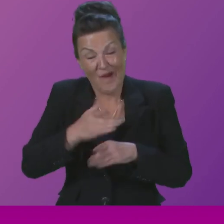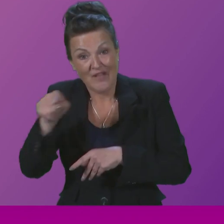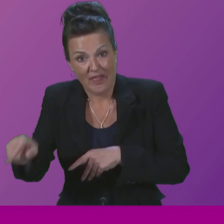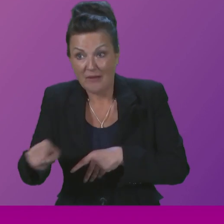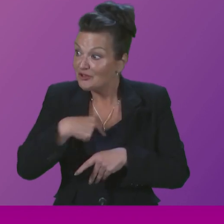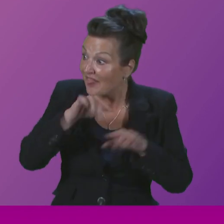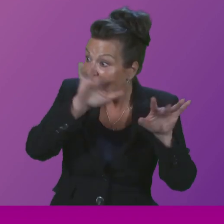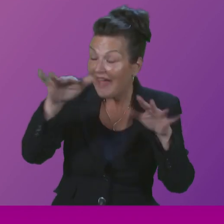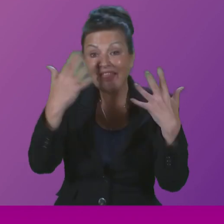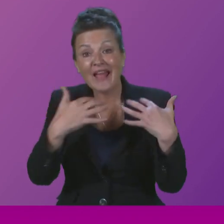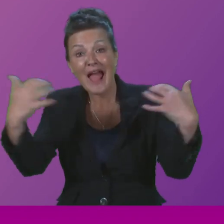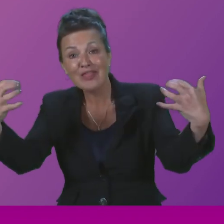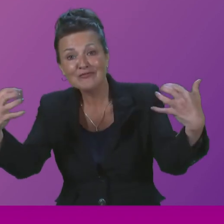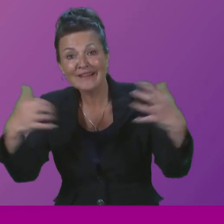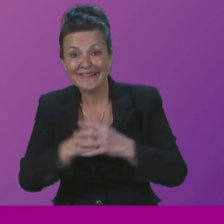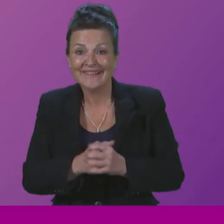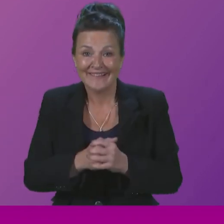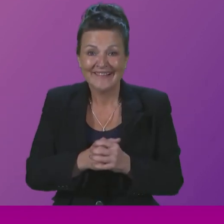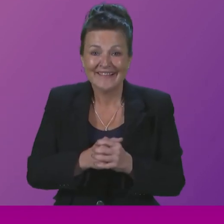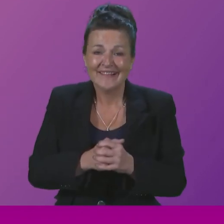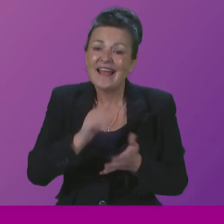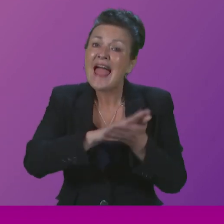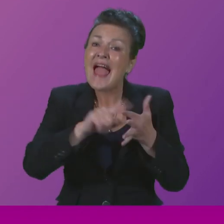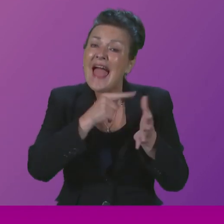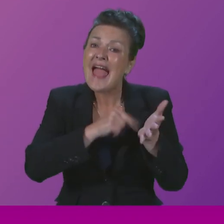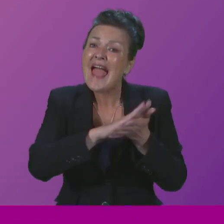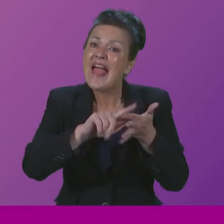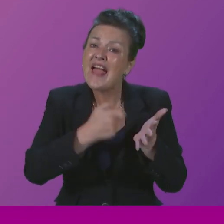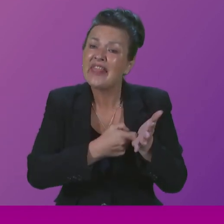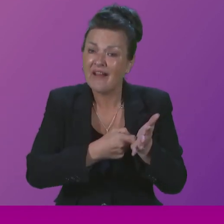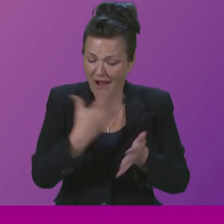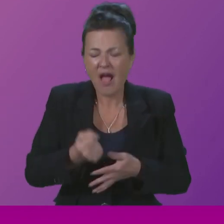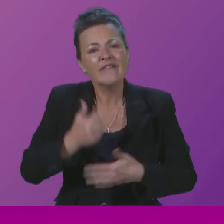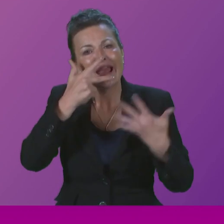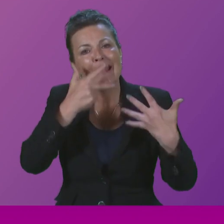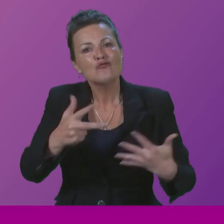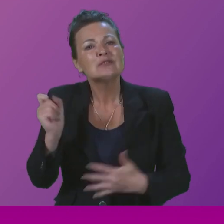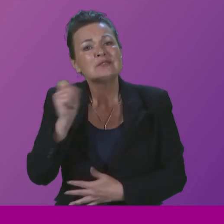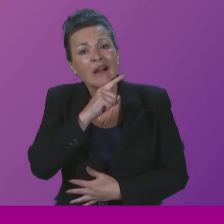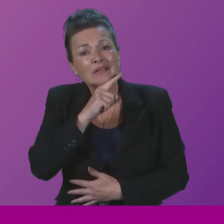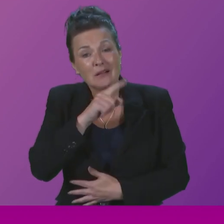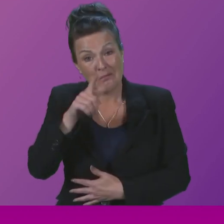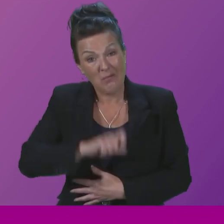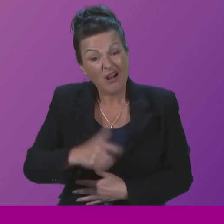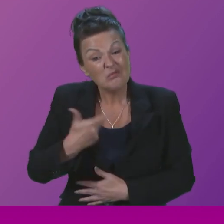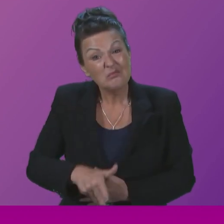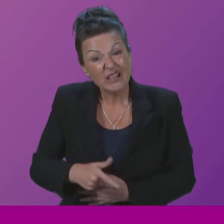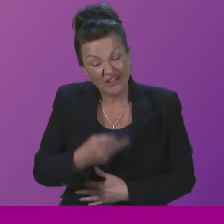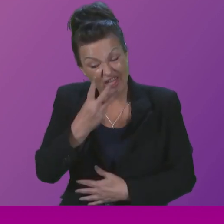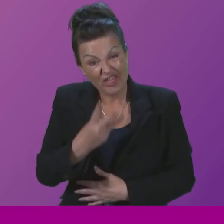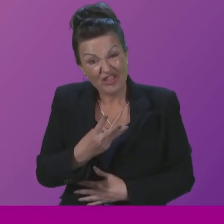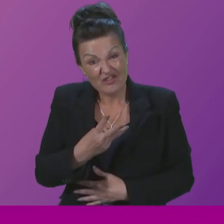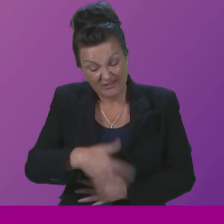public gallery today. Heather has an eight-year-old son but she's lost three other children.